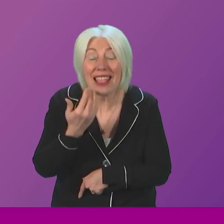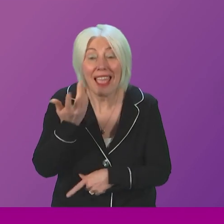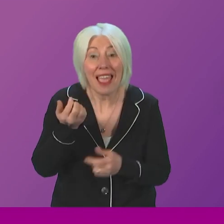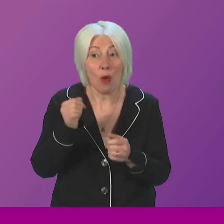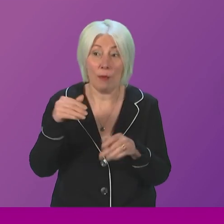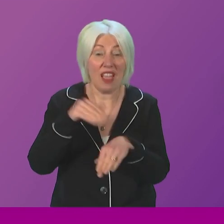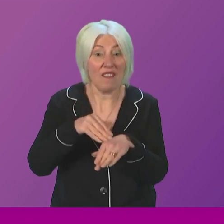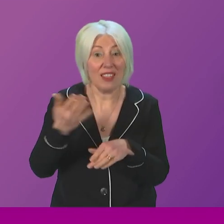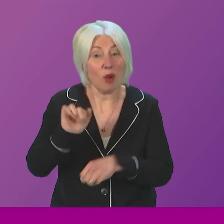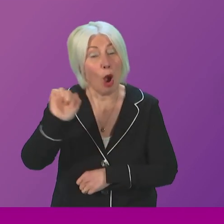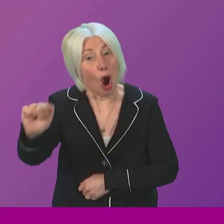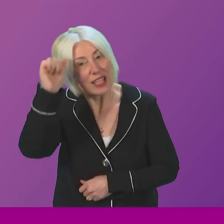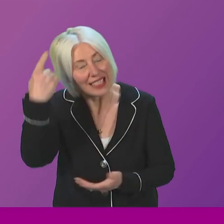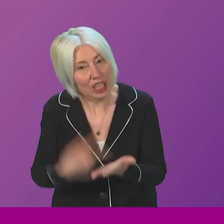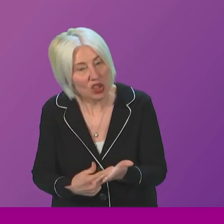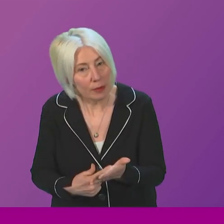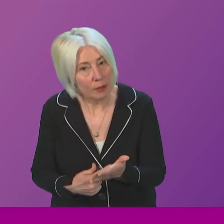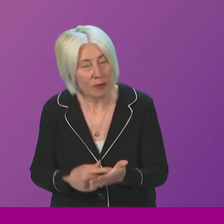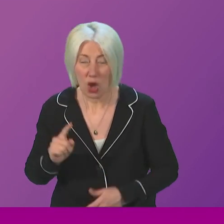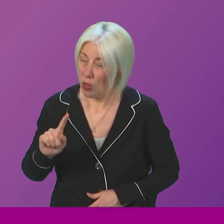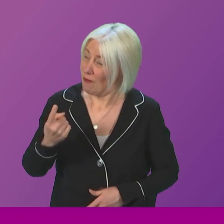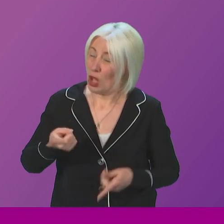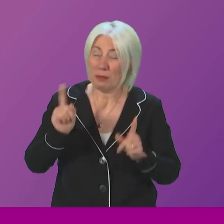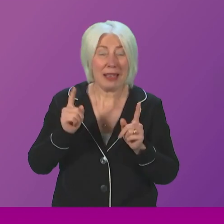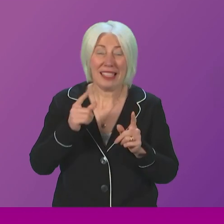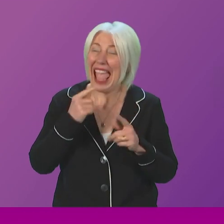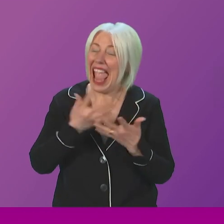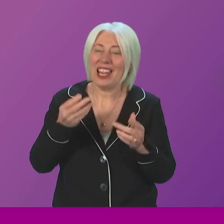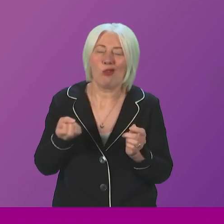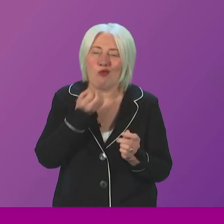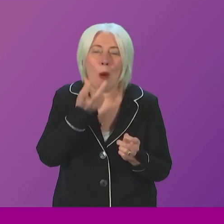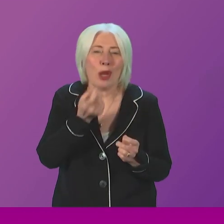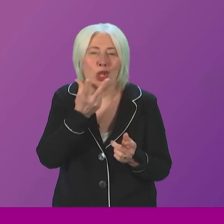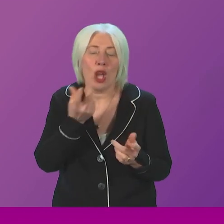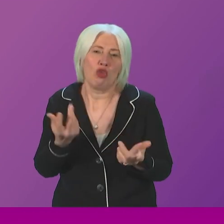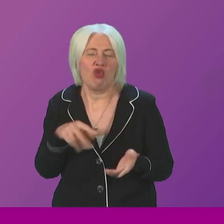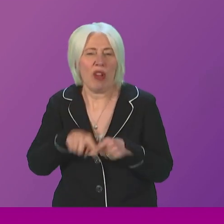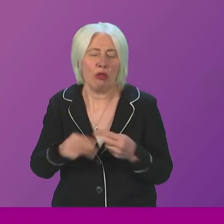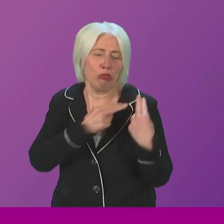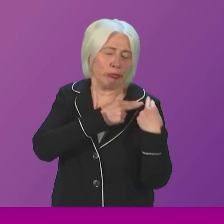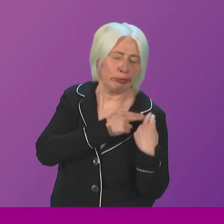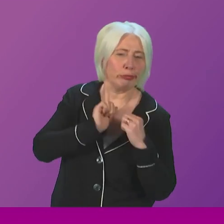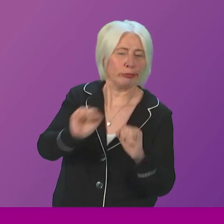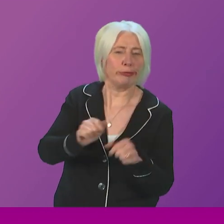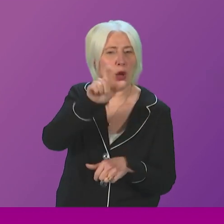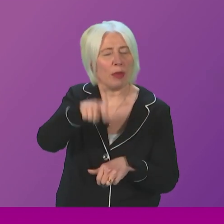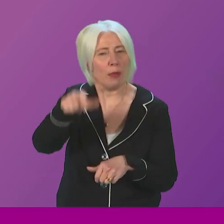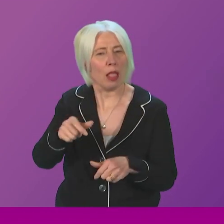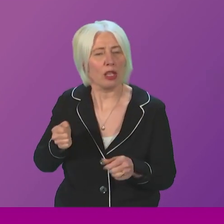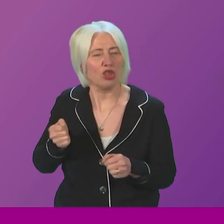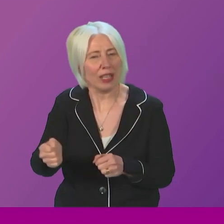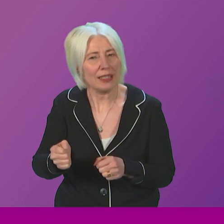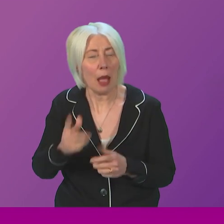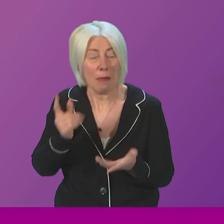took. So the First Minister can cut out all that rubbish about standing up for passengers when it's very clear that the decision